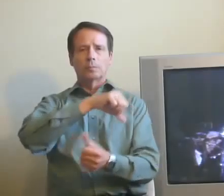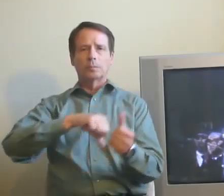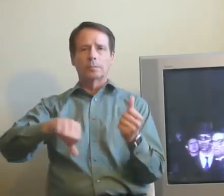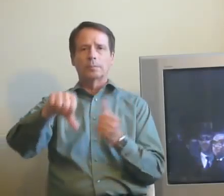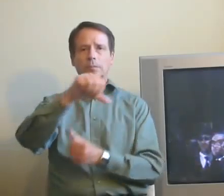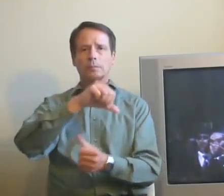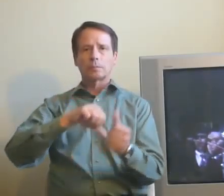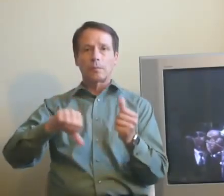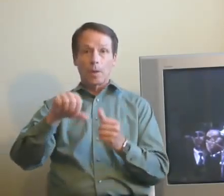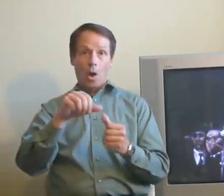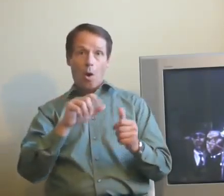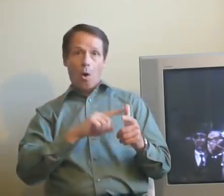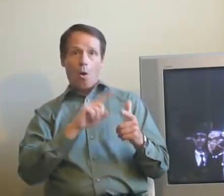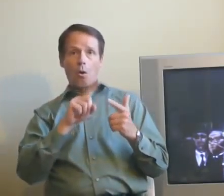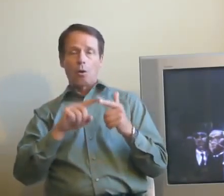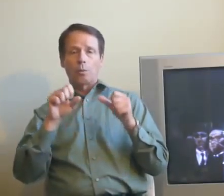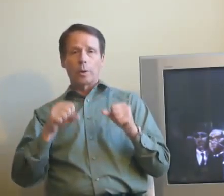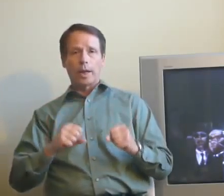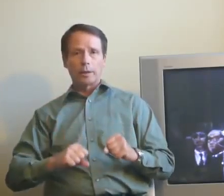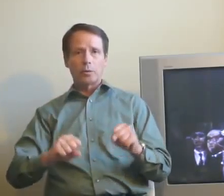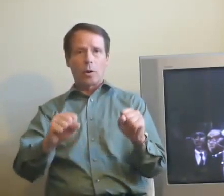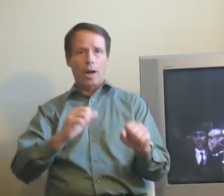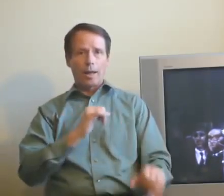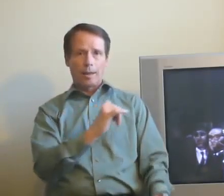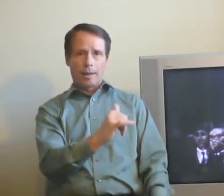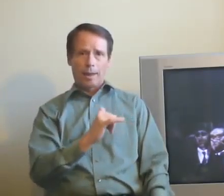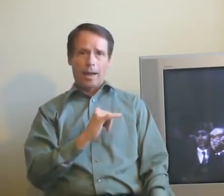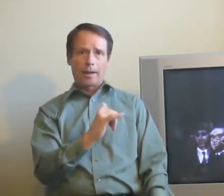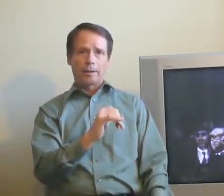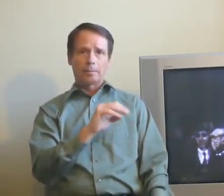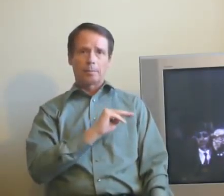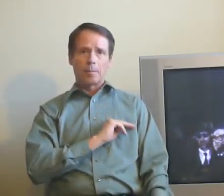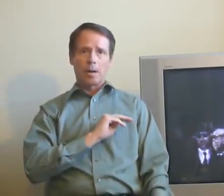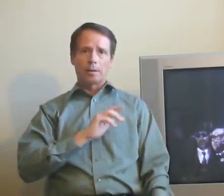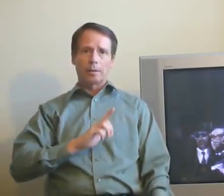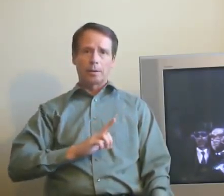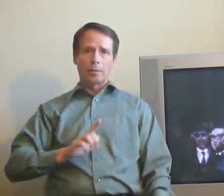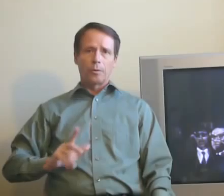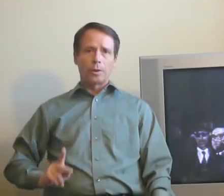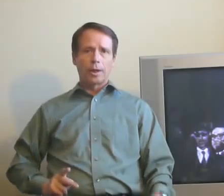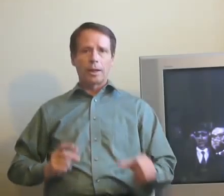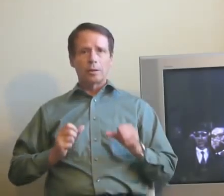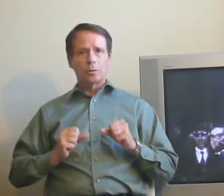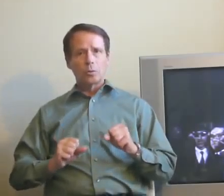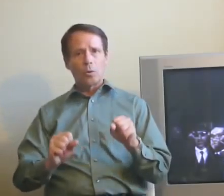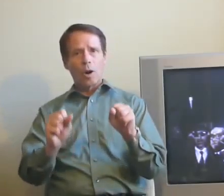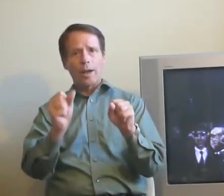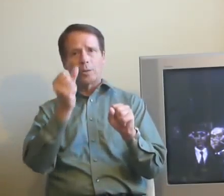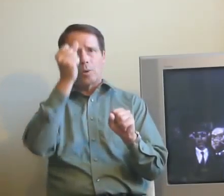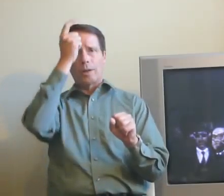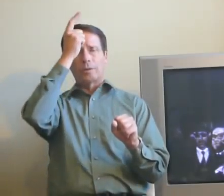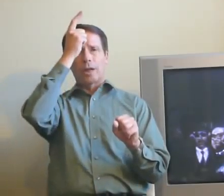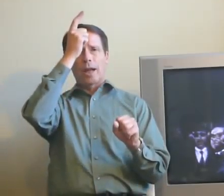We can make an effort as Martin Luther King did to understand and to comprehend